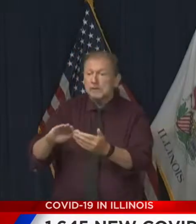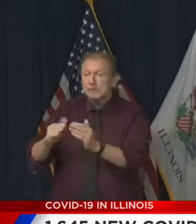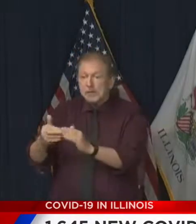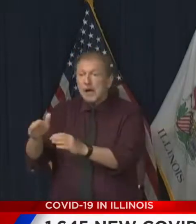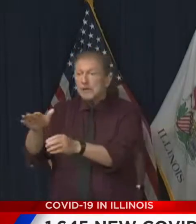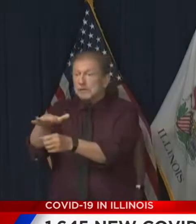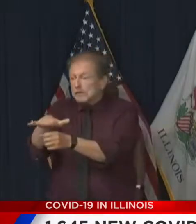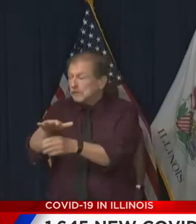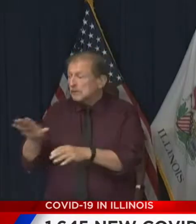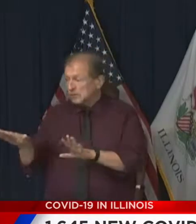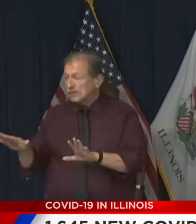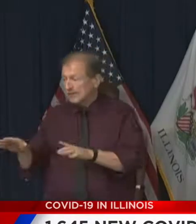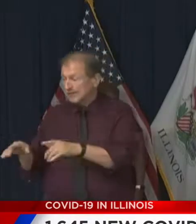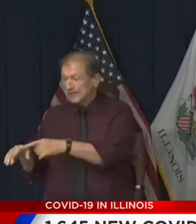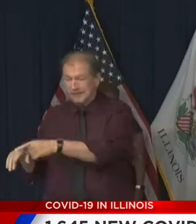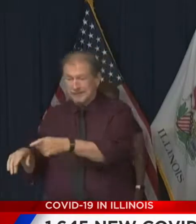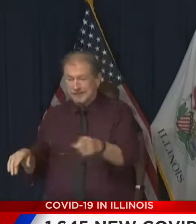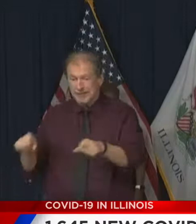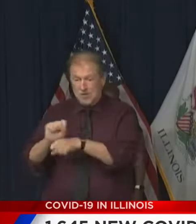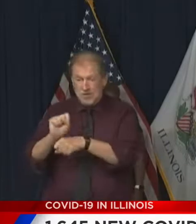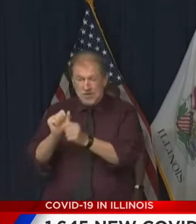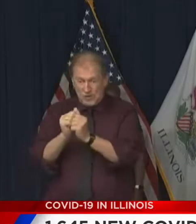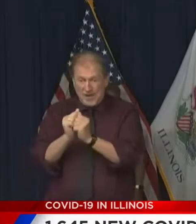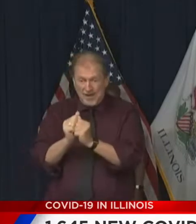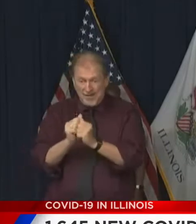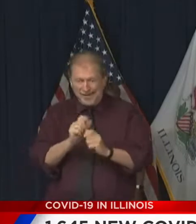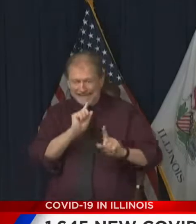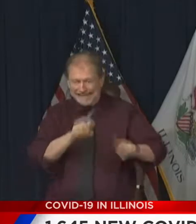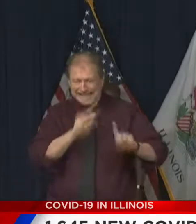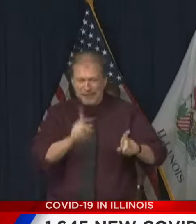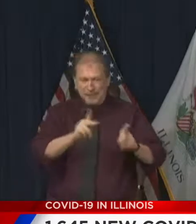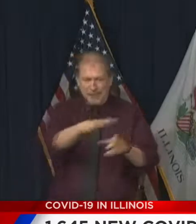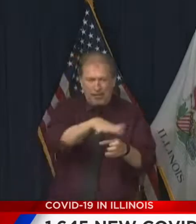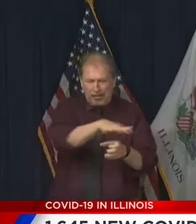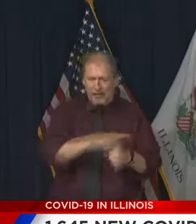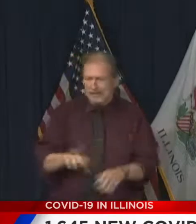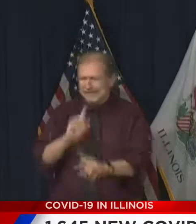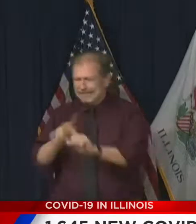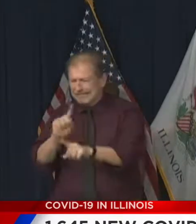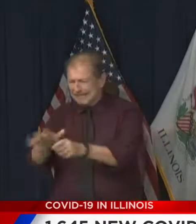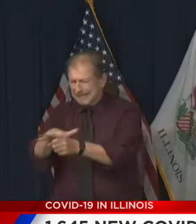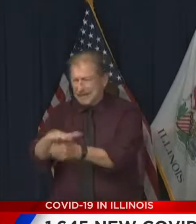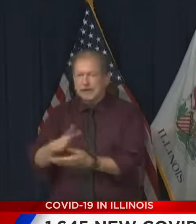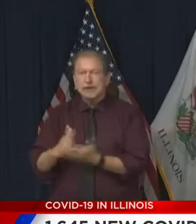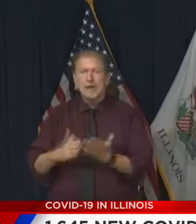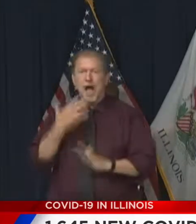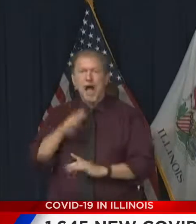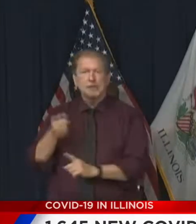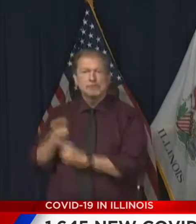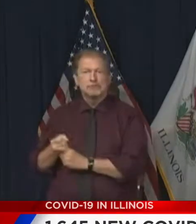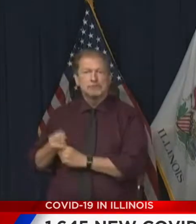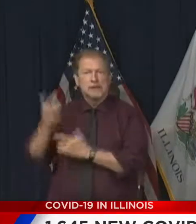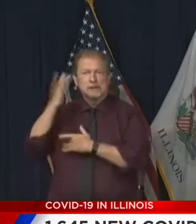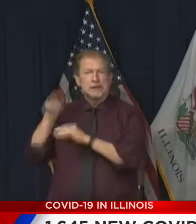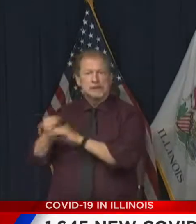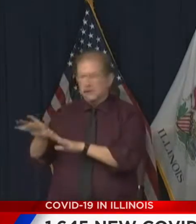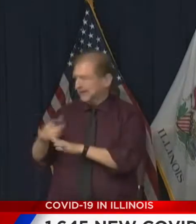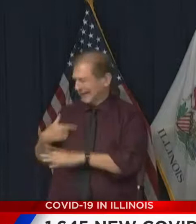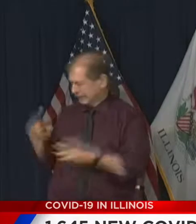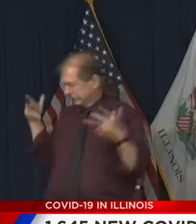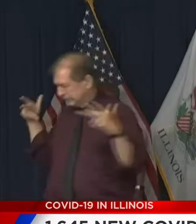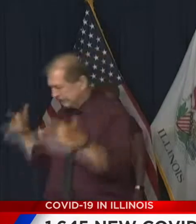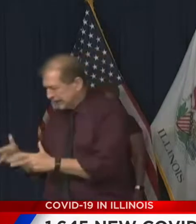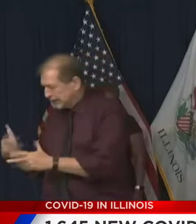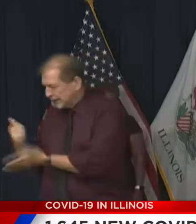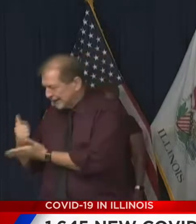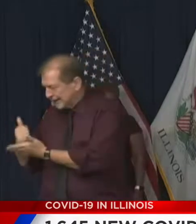because that can have an enormous impact at the local level, the hotspots that are occurring across the state. If we can bring those